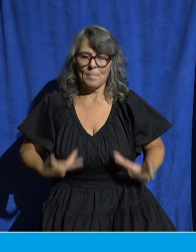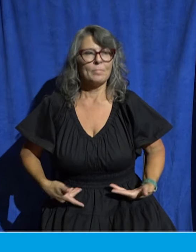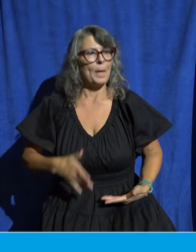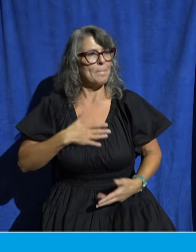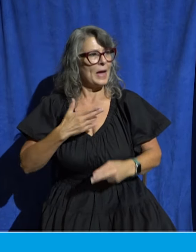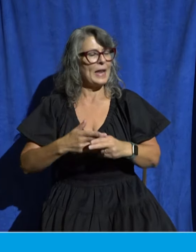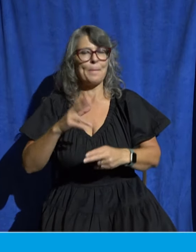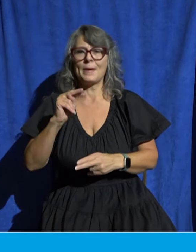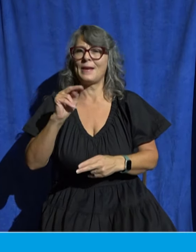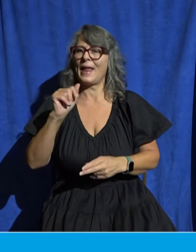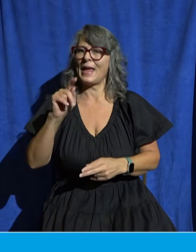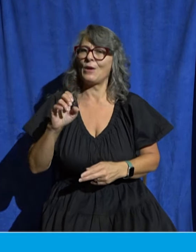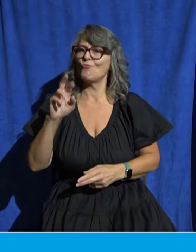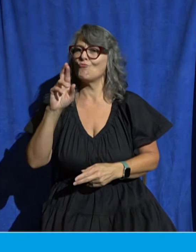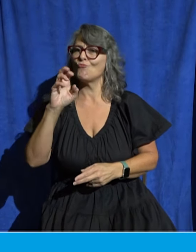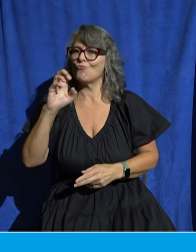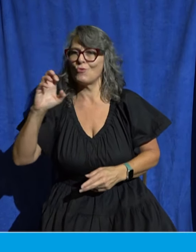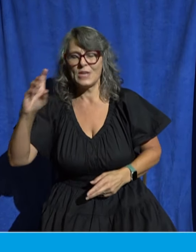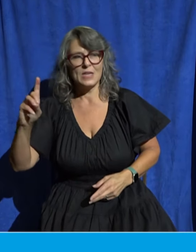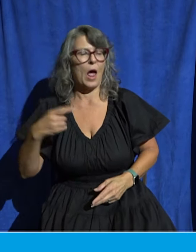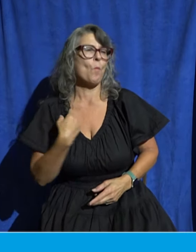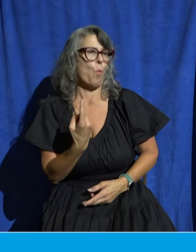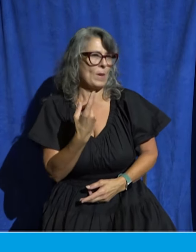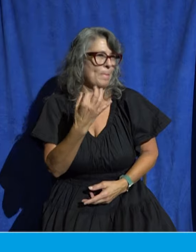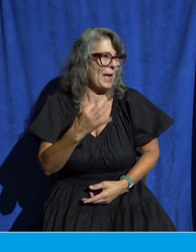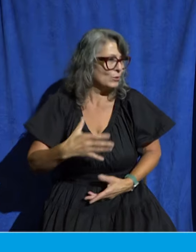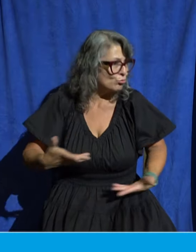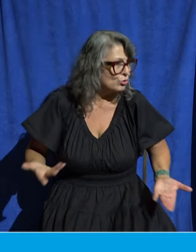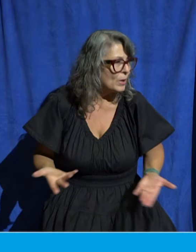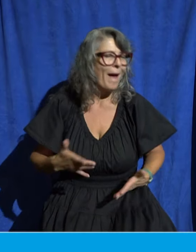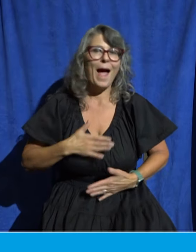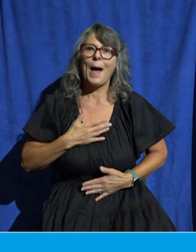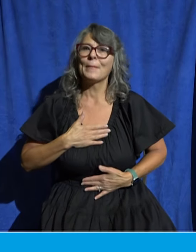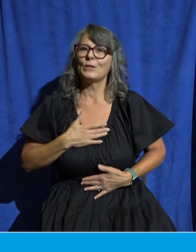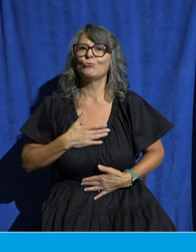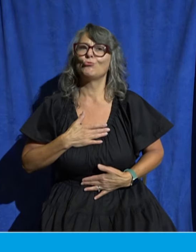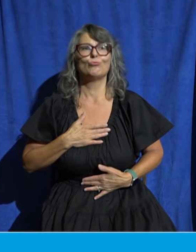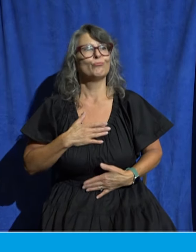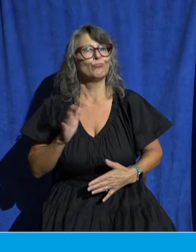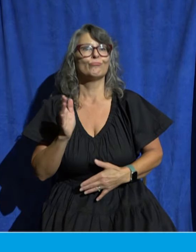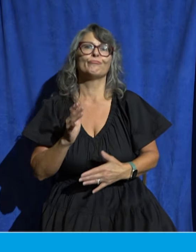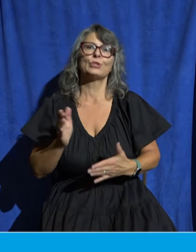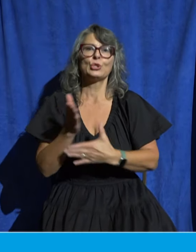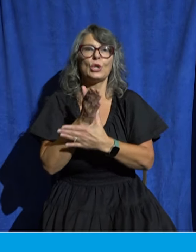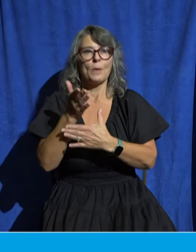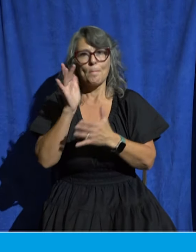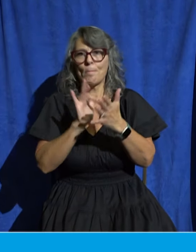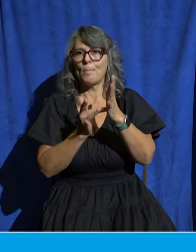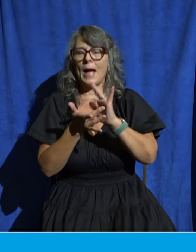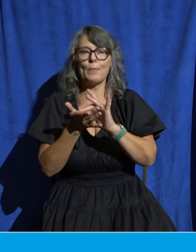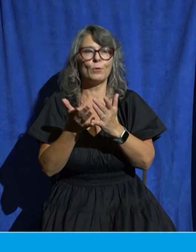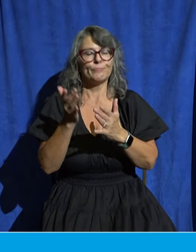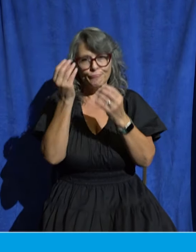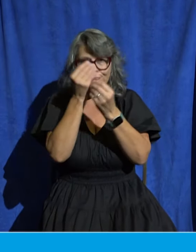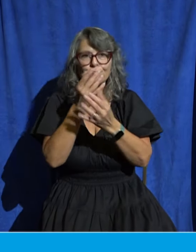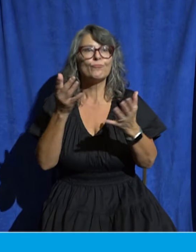into the Word with you here this morning. Before I do that, I do want to mention, if you missed last Sunday,